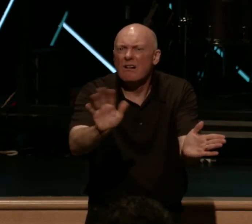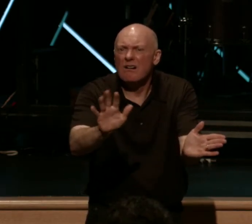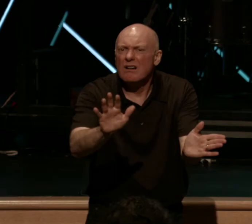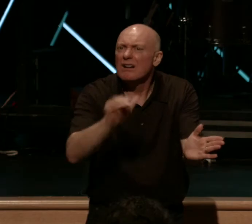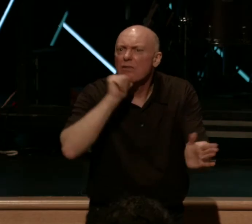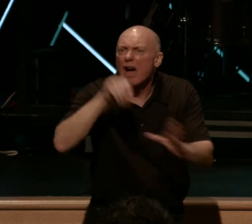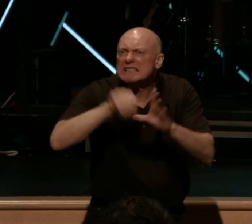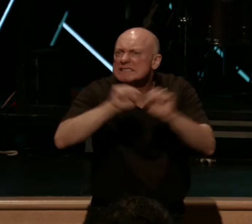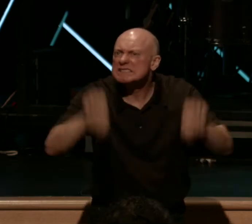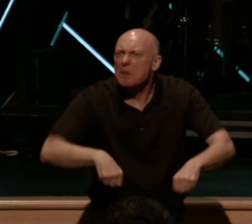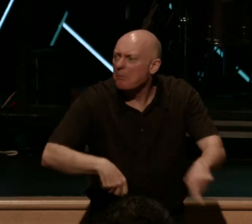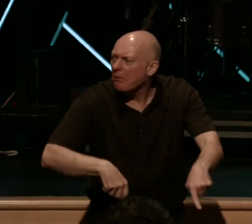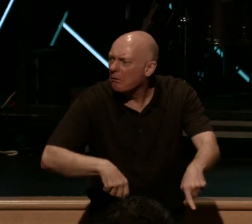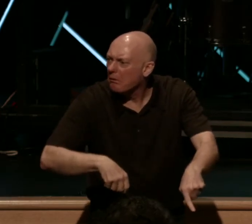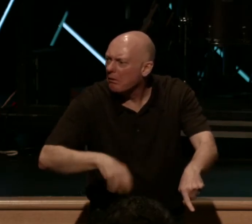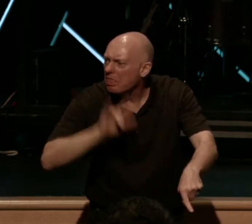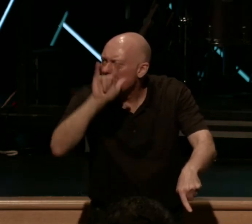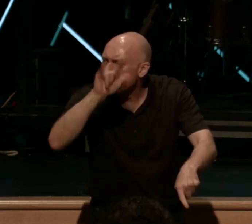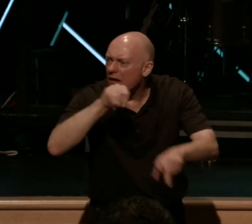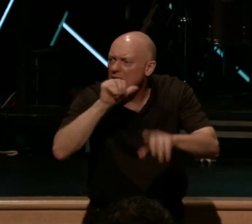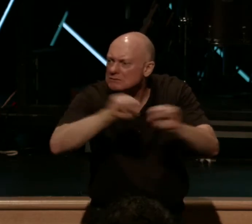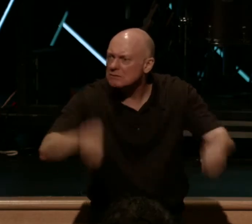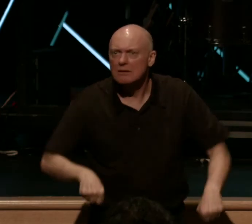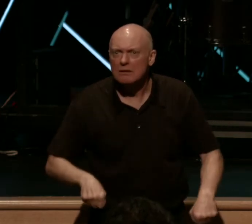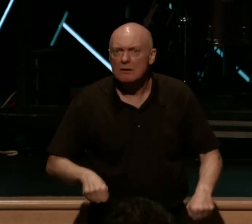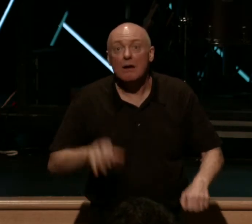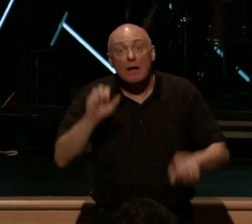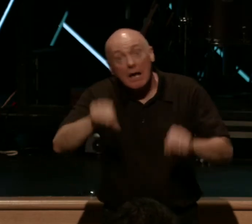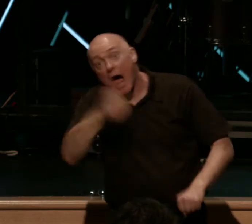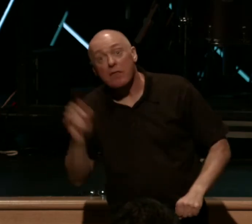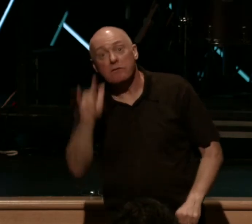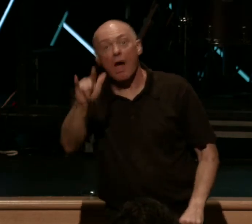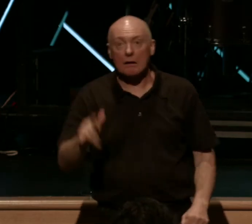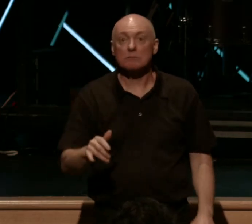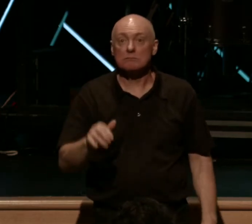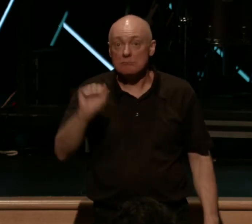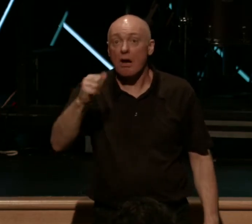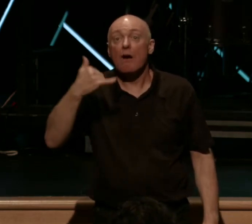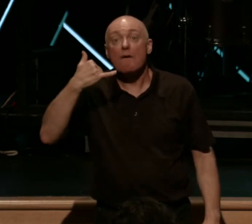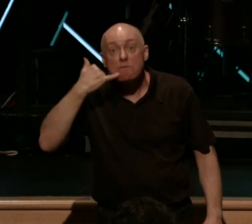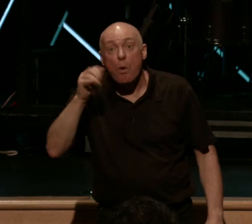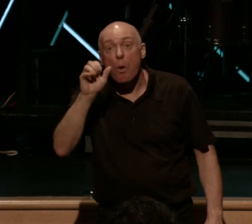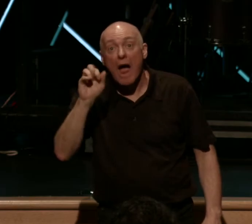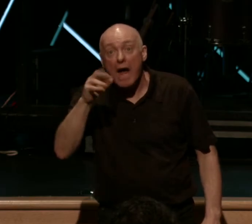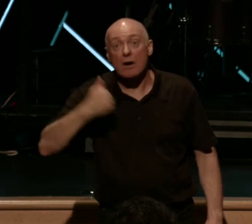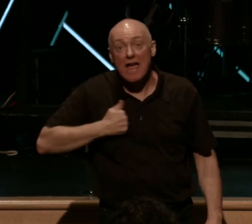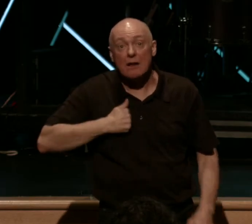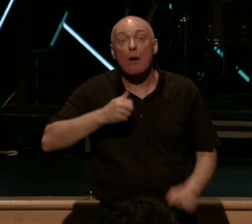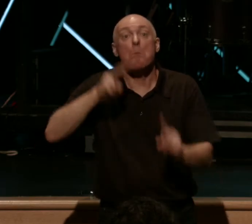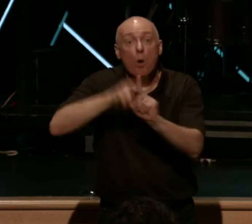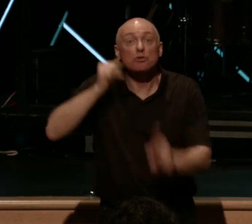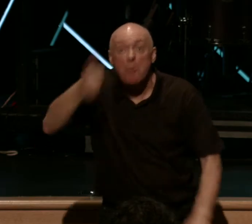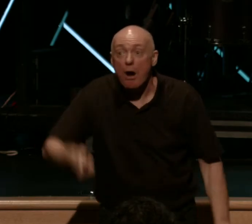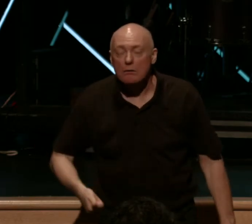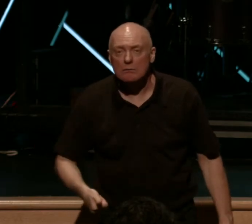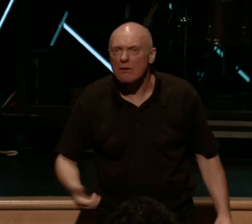the system. I was like, well, can I get on another flight? He said, yeah, you can call Air Canada and book tomorrow. Yourself.